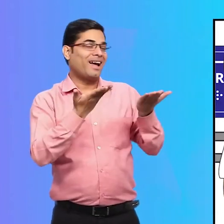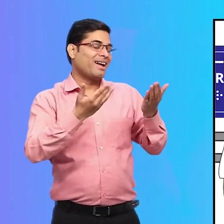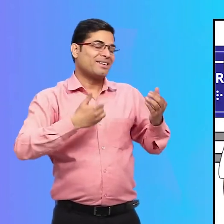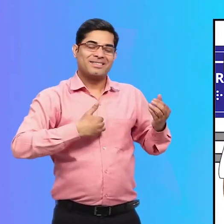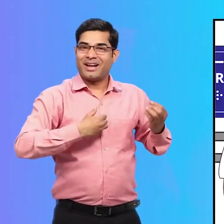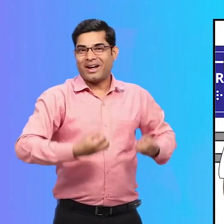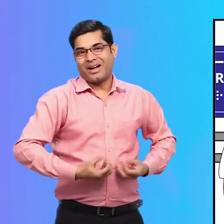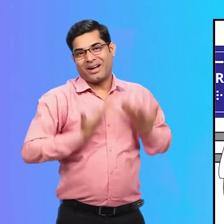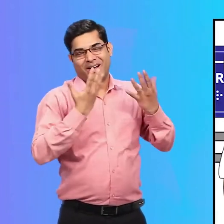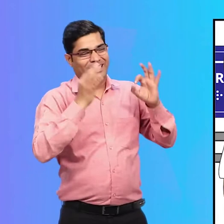much!